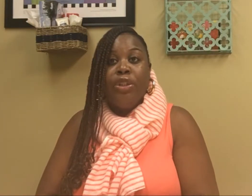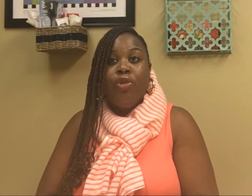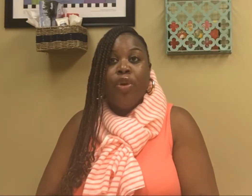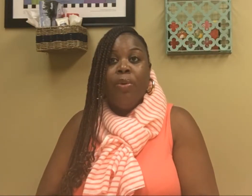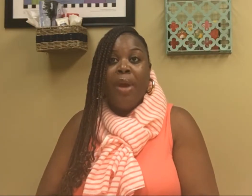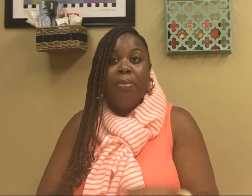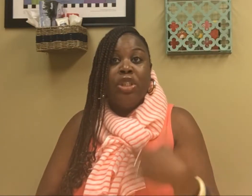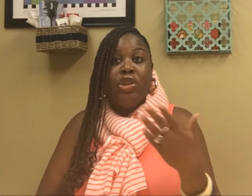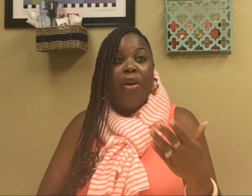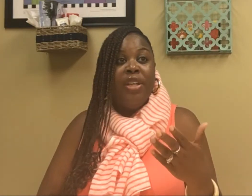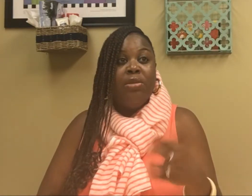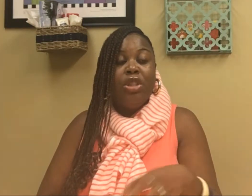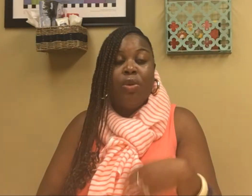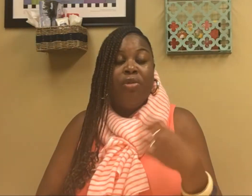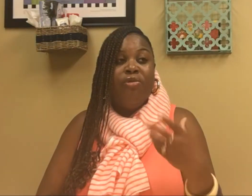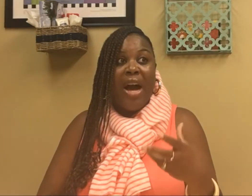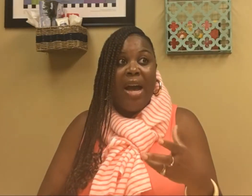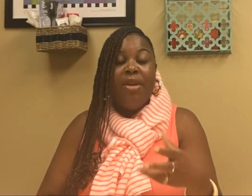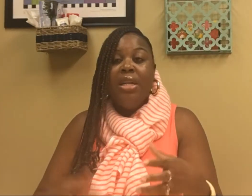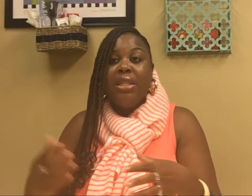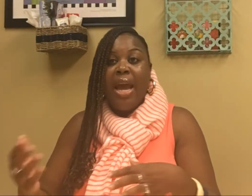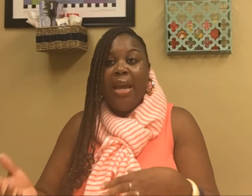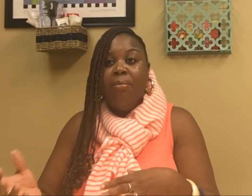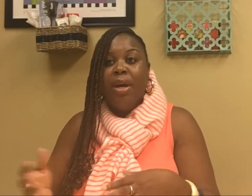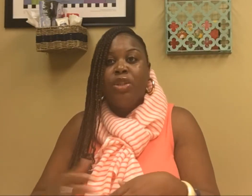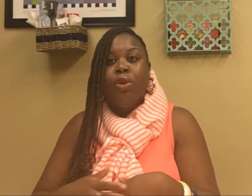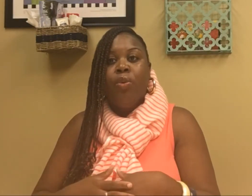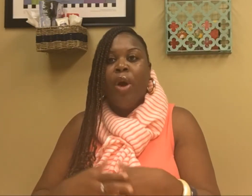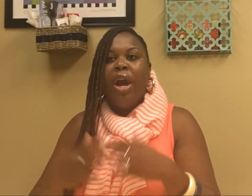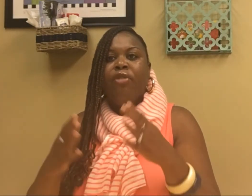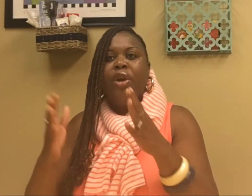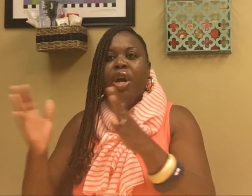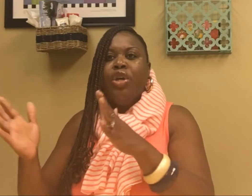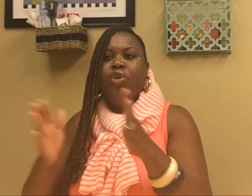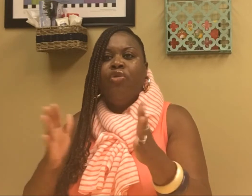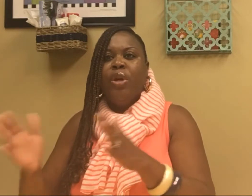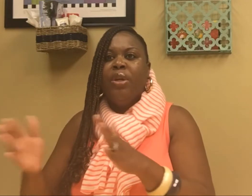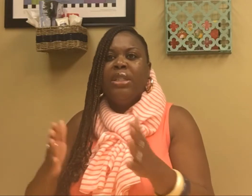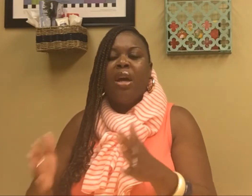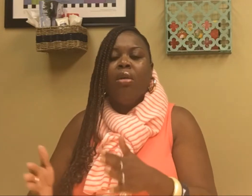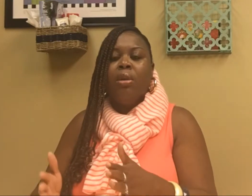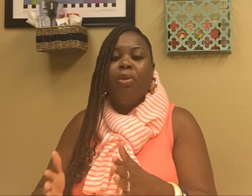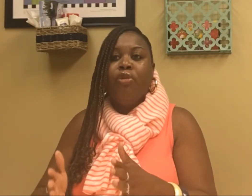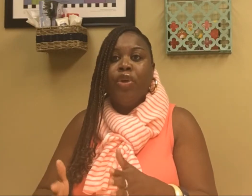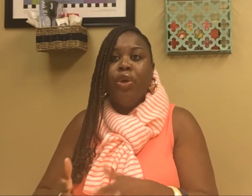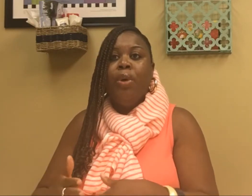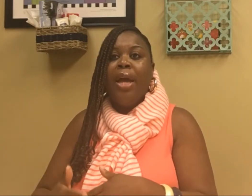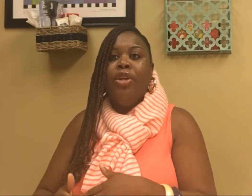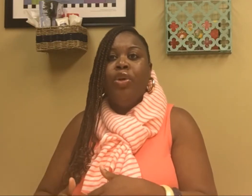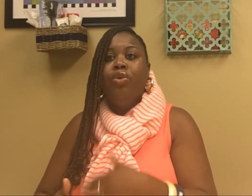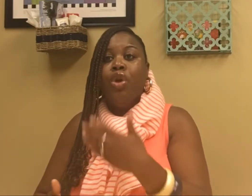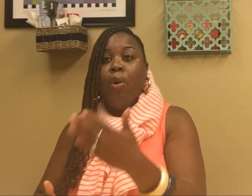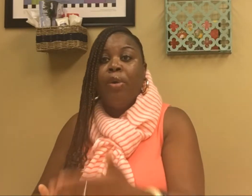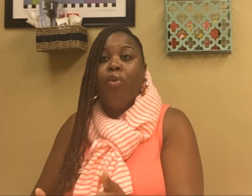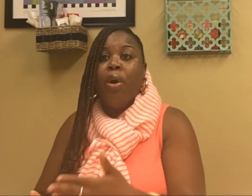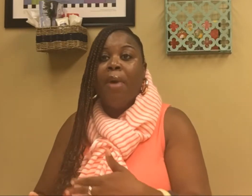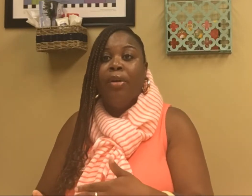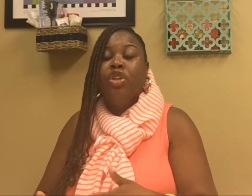for you to be able to start this between five to eight months with wherever you feel is comfortable for you and you knowing more about your